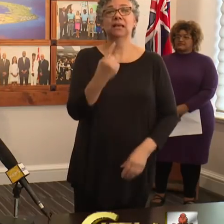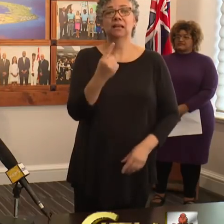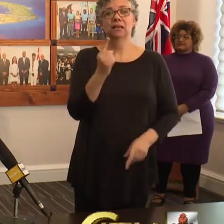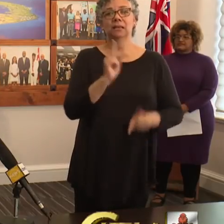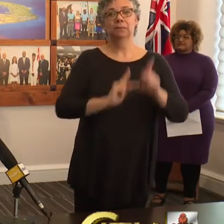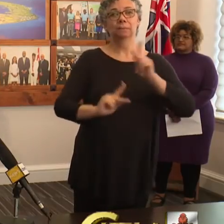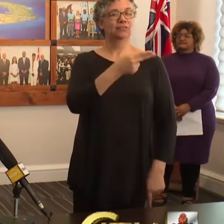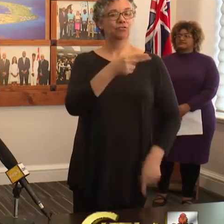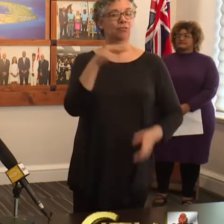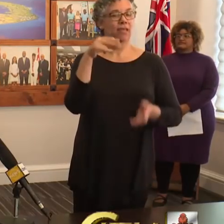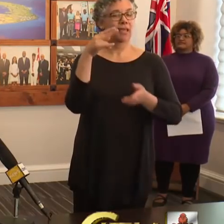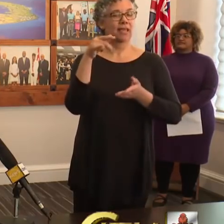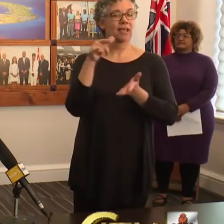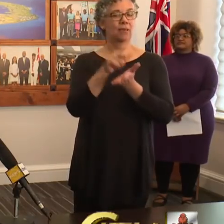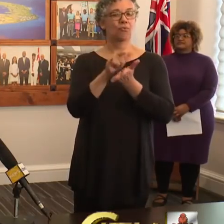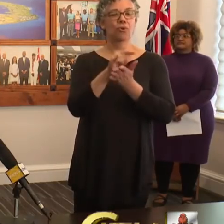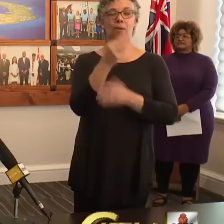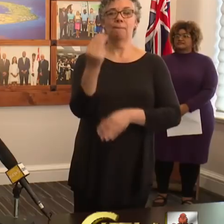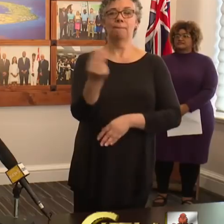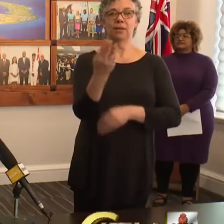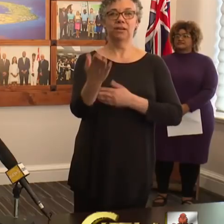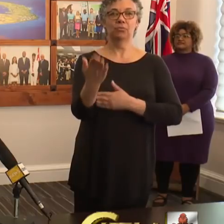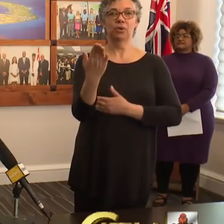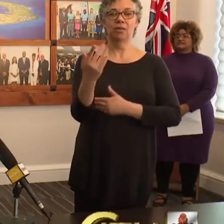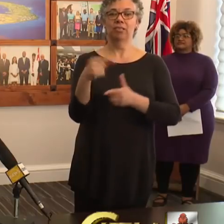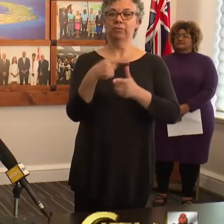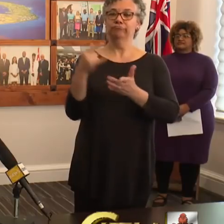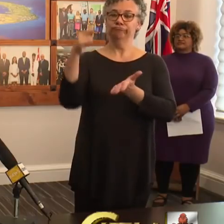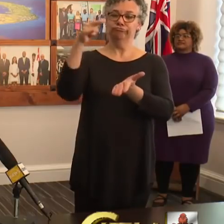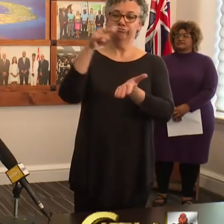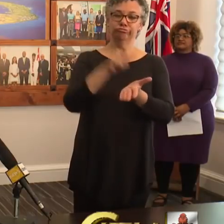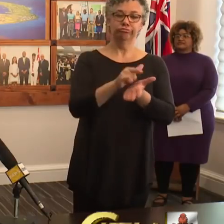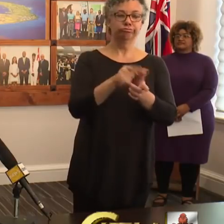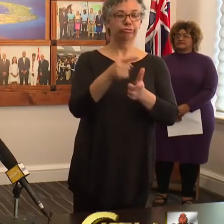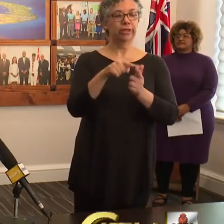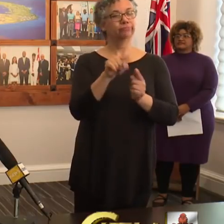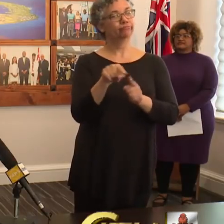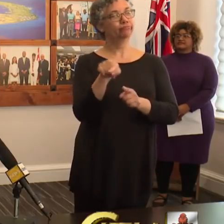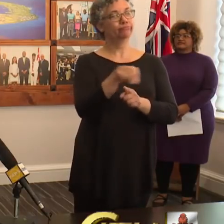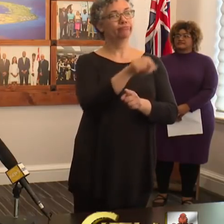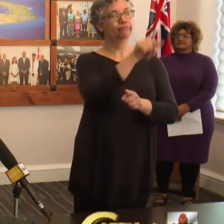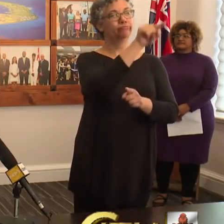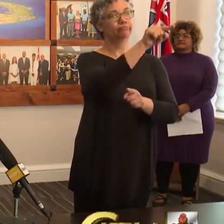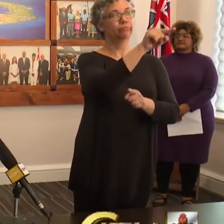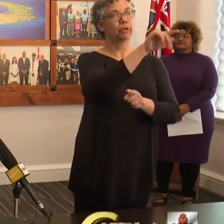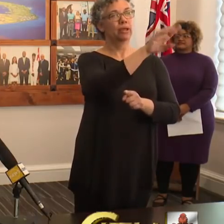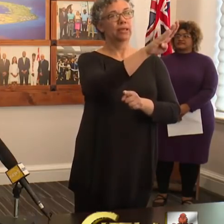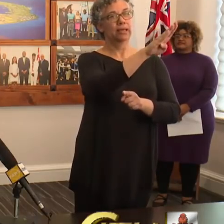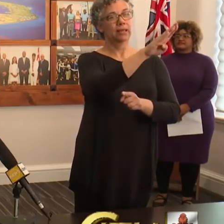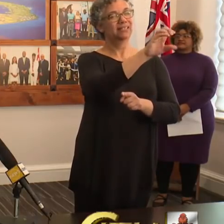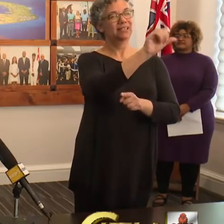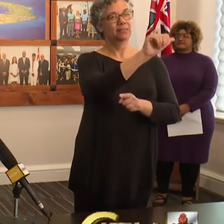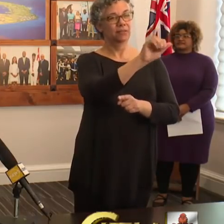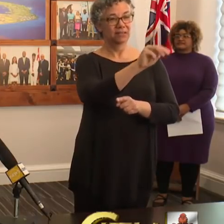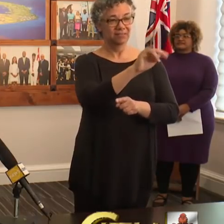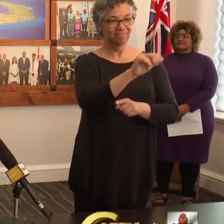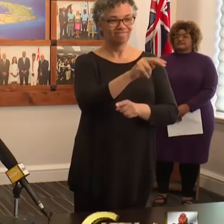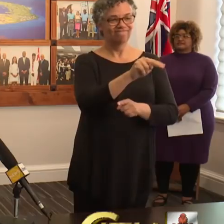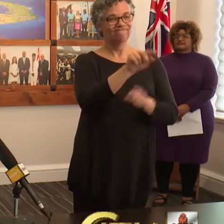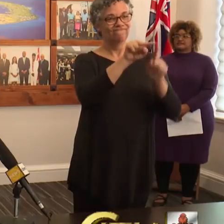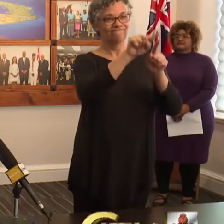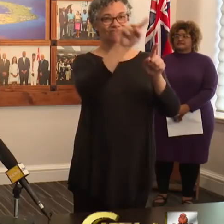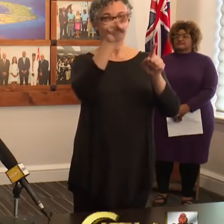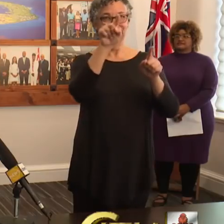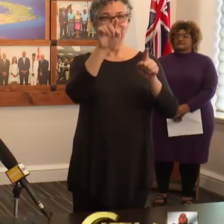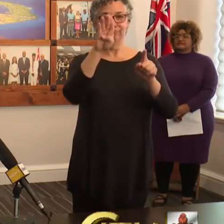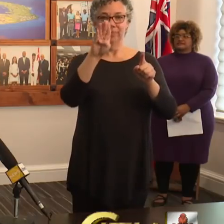people will need to dig deep. And after landing in Bermuda, we'll then go on to the Cayman Islands, the Bahamas, and back to London.